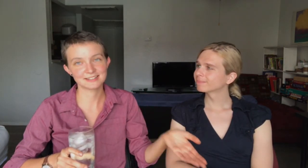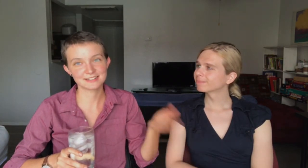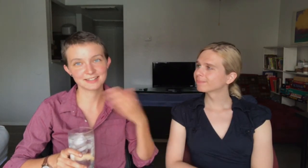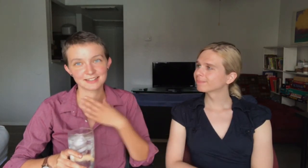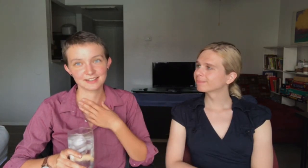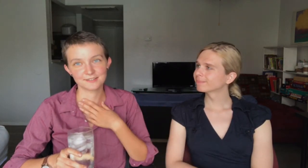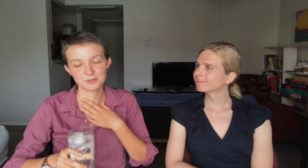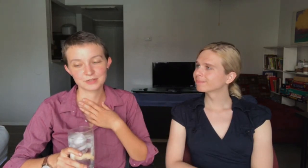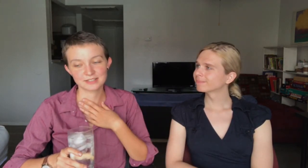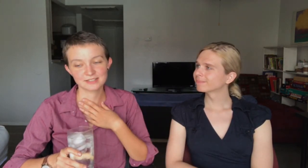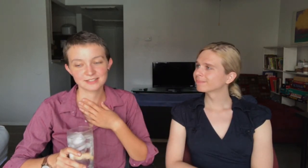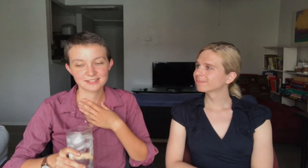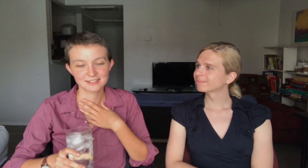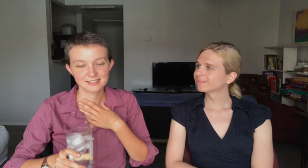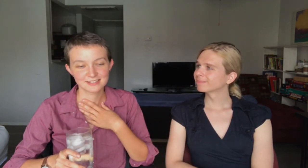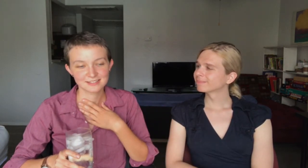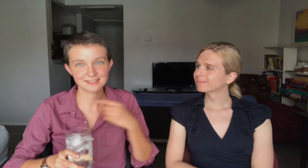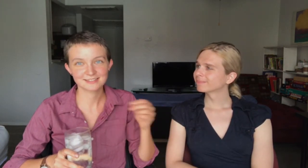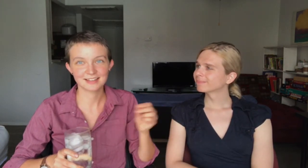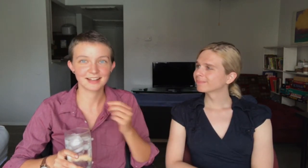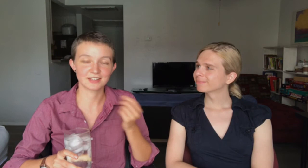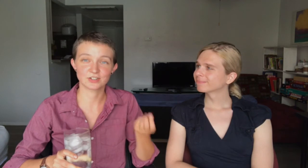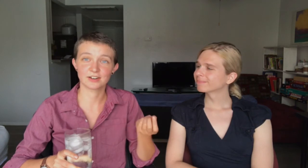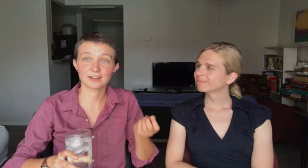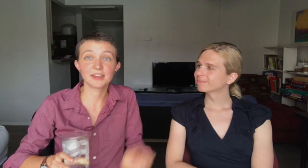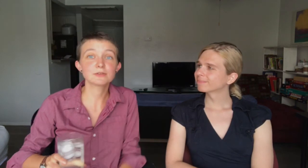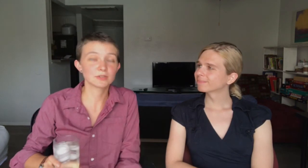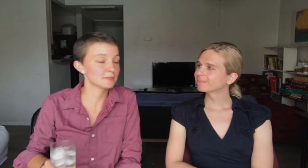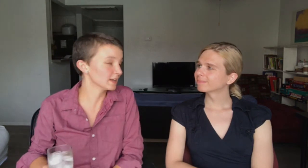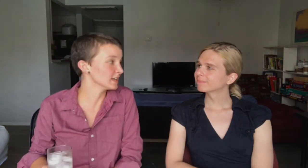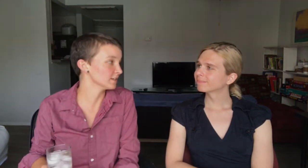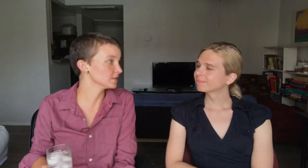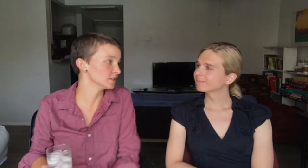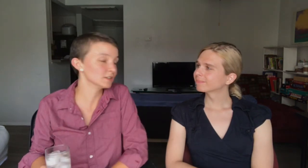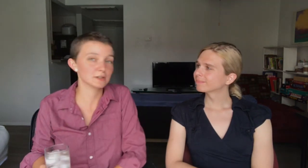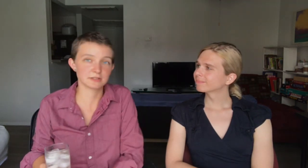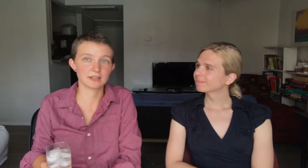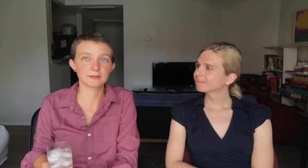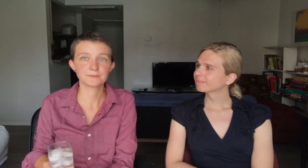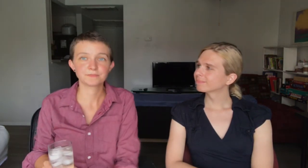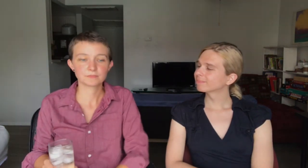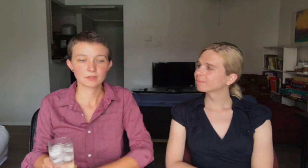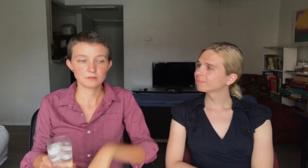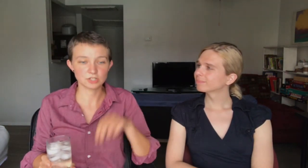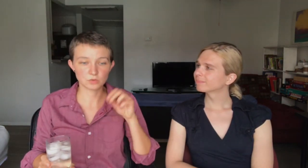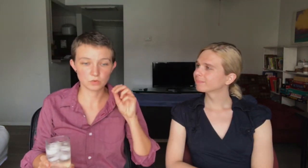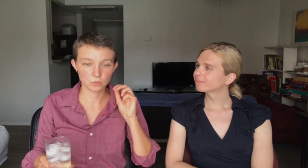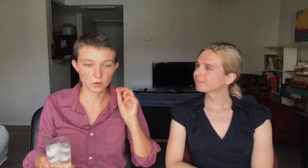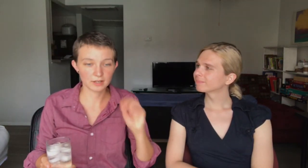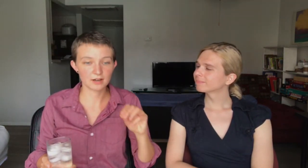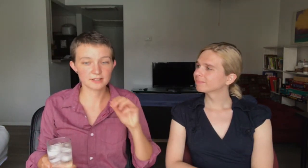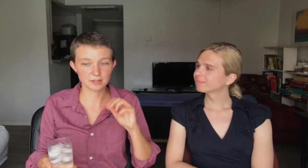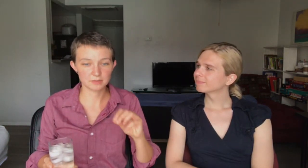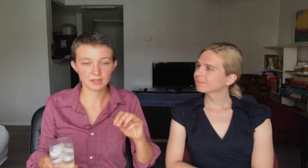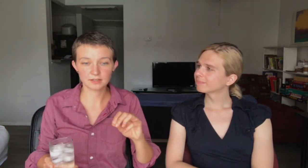and loved ones. And I like drawing. And that was really meditative too. It was like, just working on something